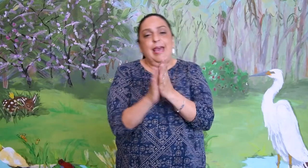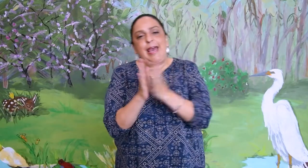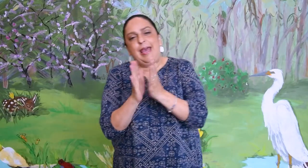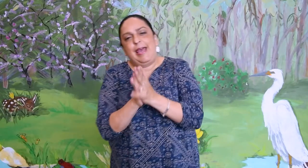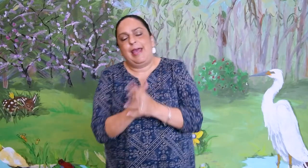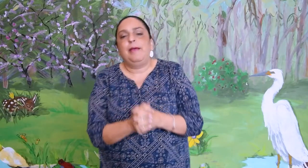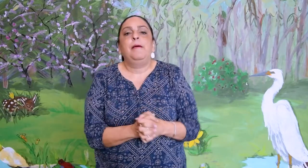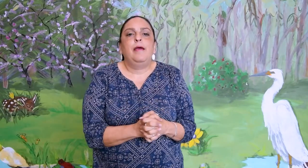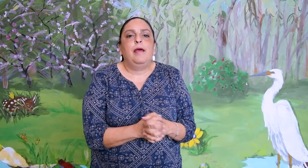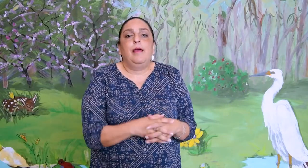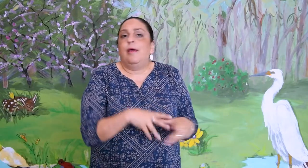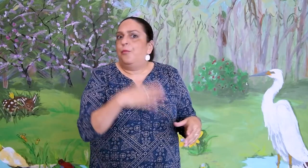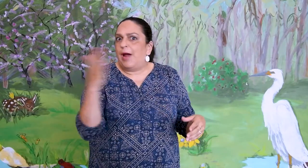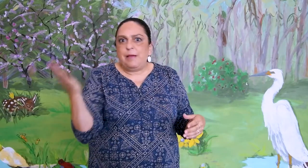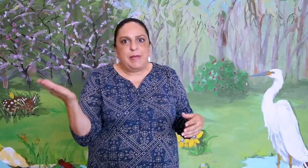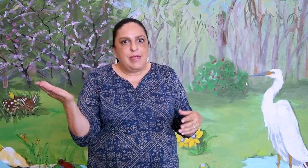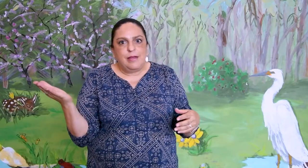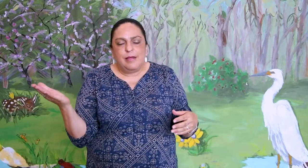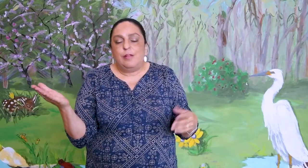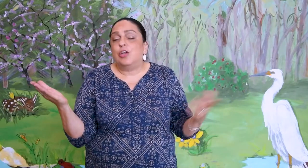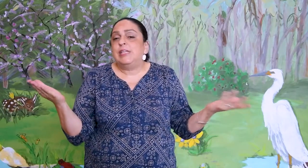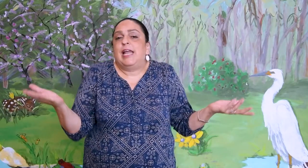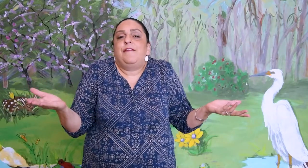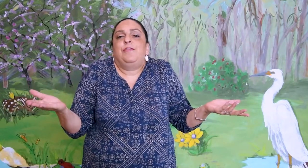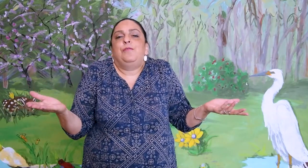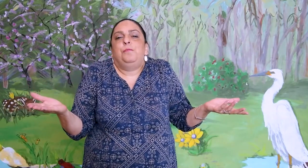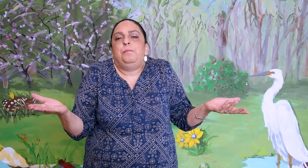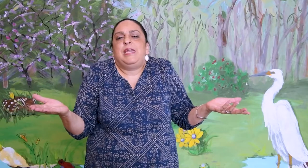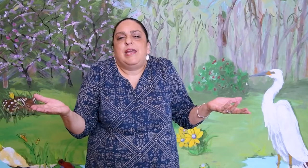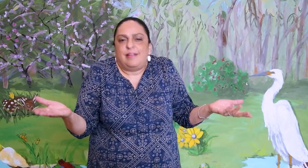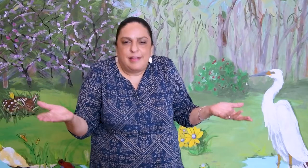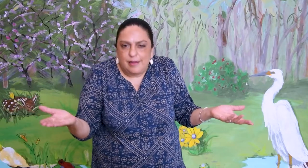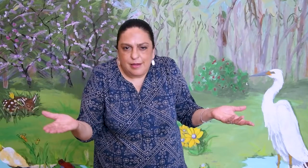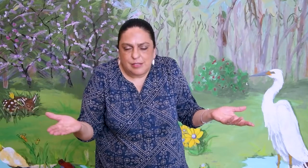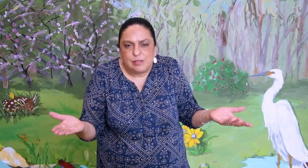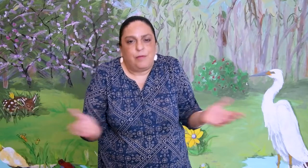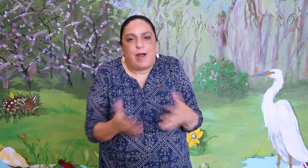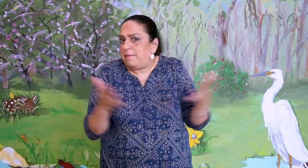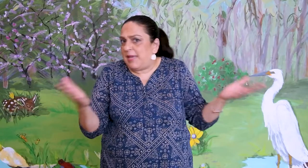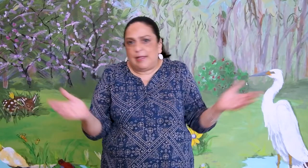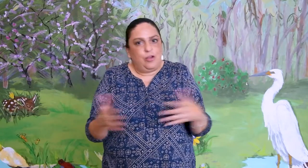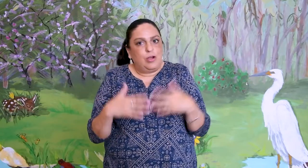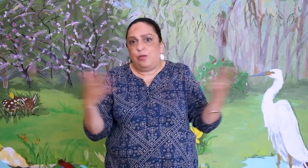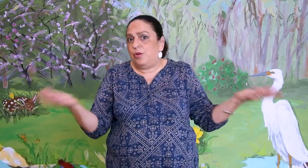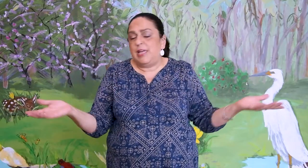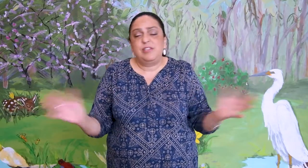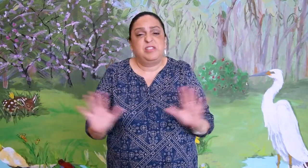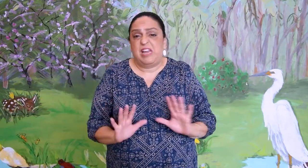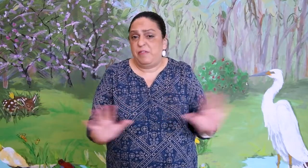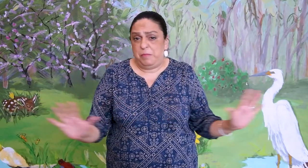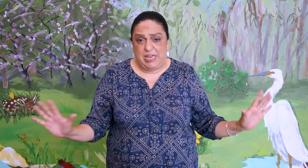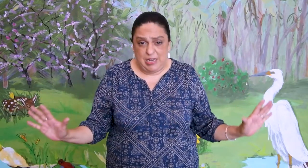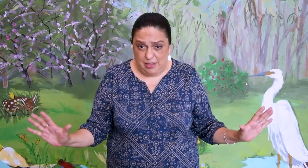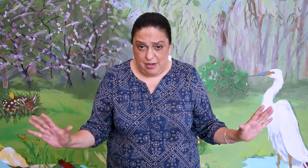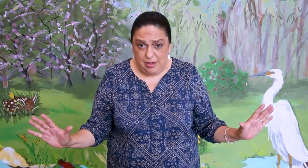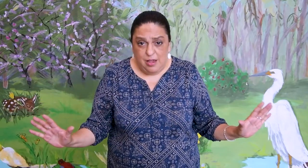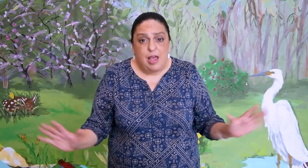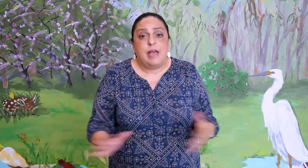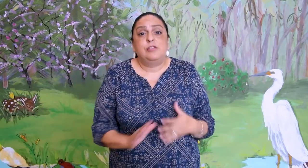Yay! Rhyming doesn't have to mean anything. Rhyming and talking to your kids doesn't have to mean anything. It's